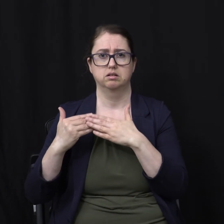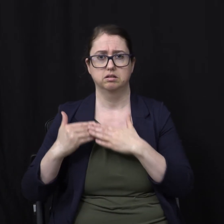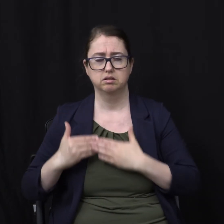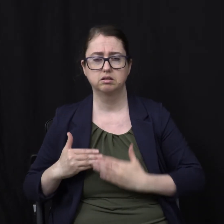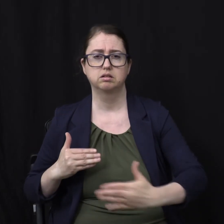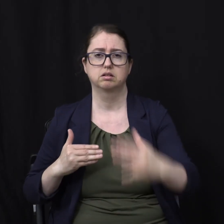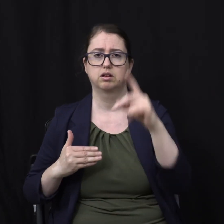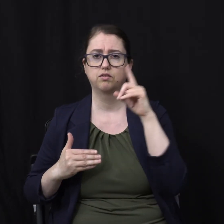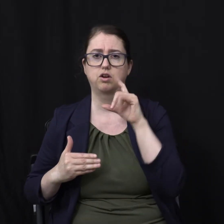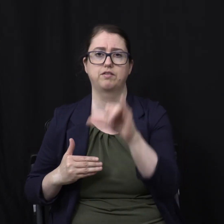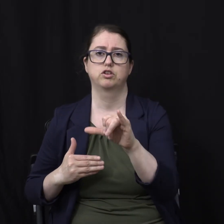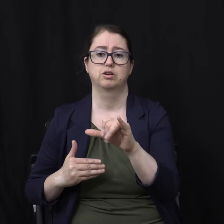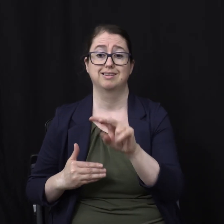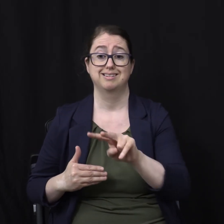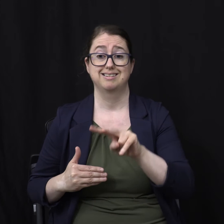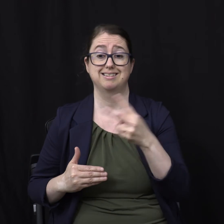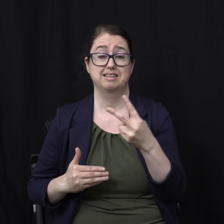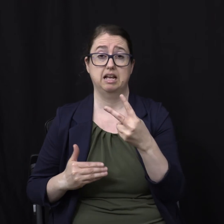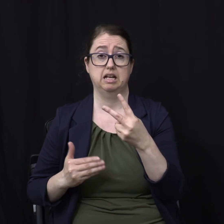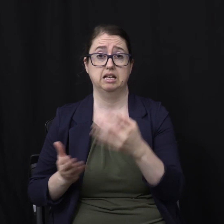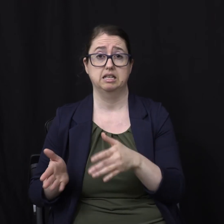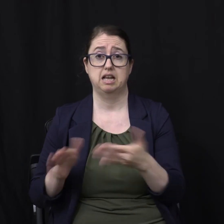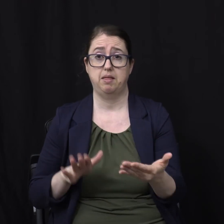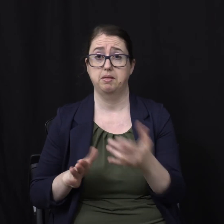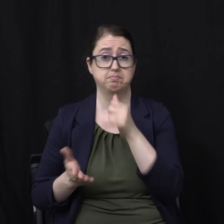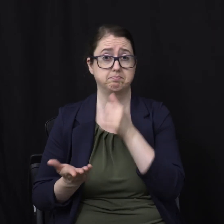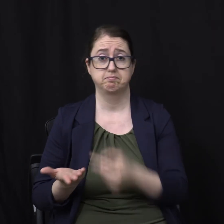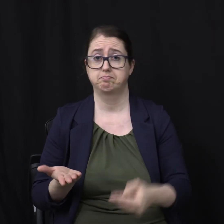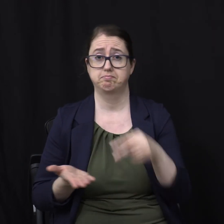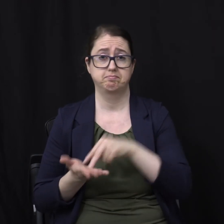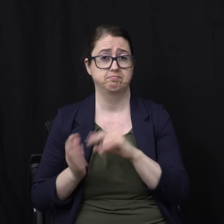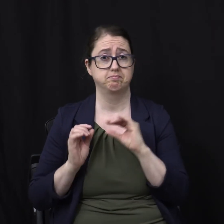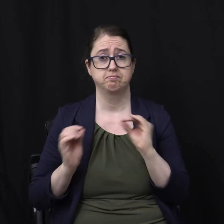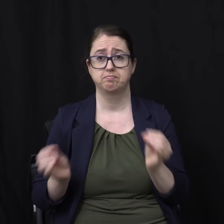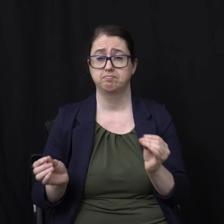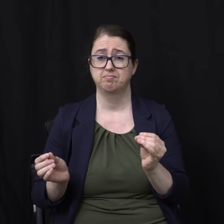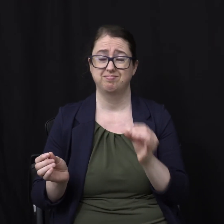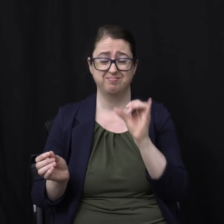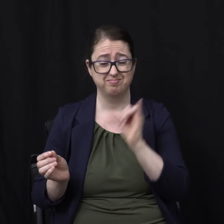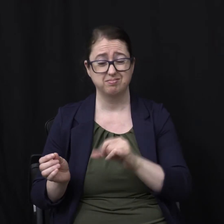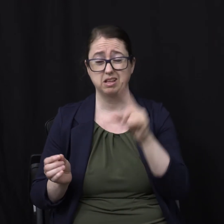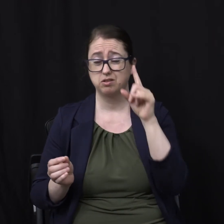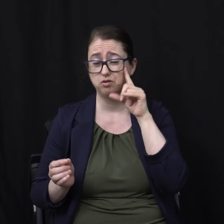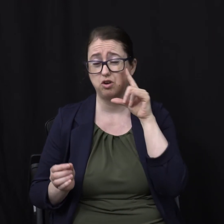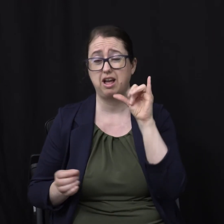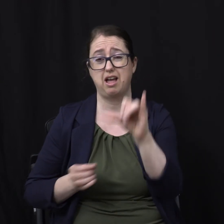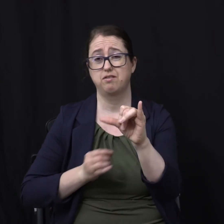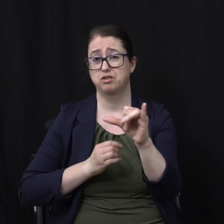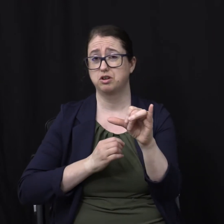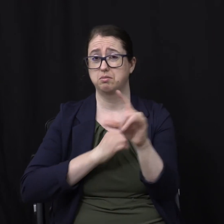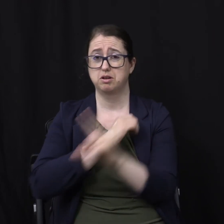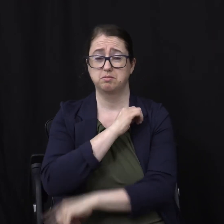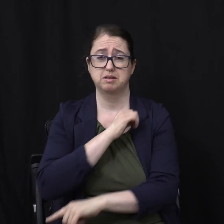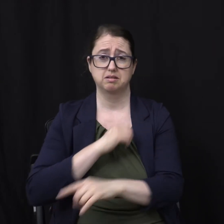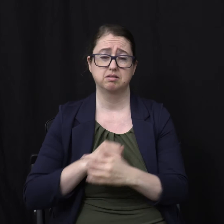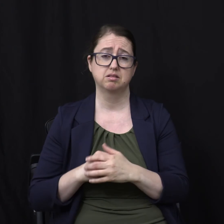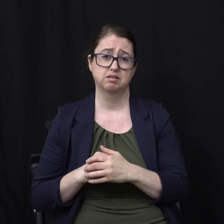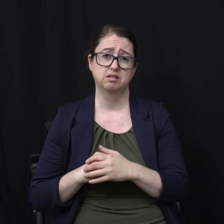The second death You don't come back from And it's a forever punishment The rejecter of Christ's